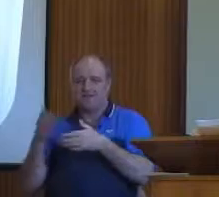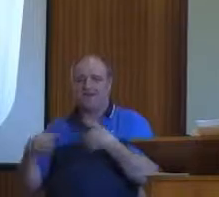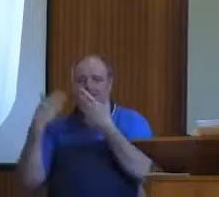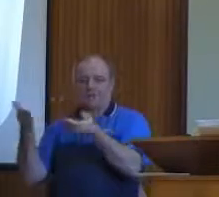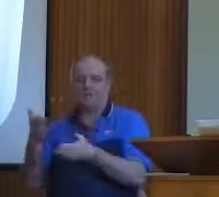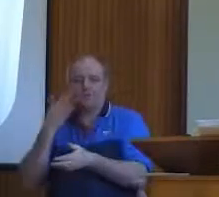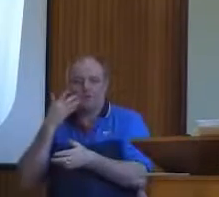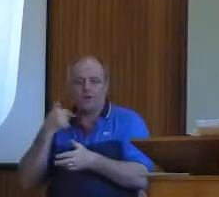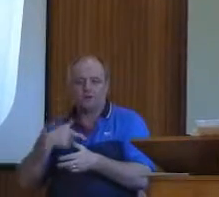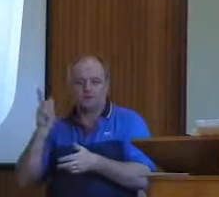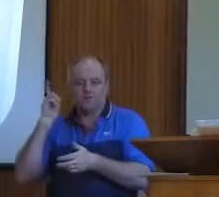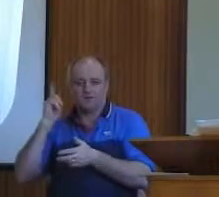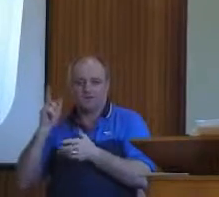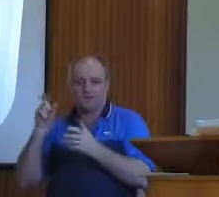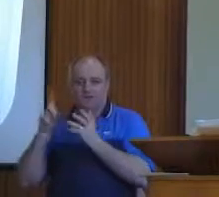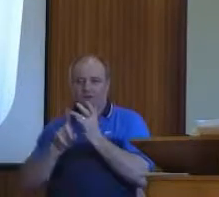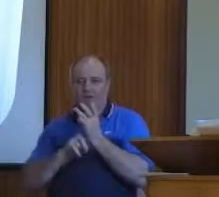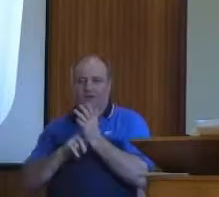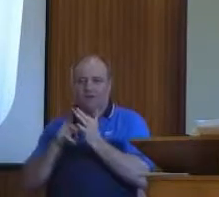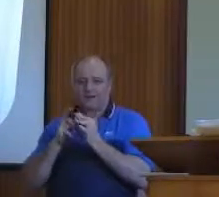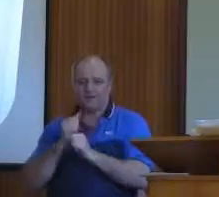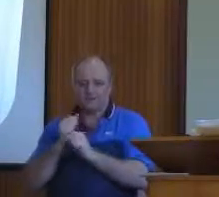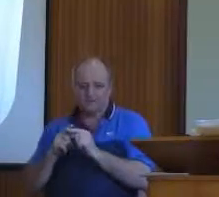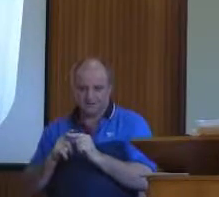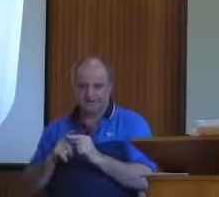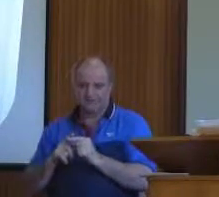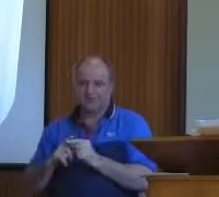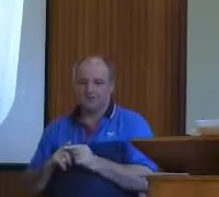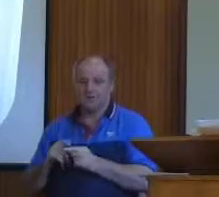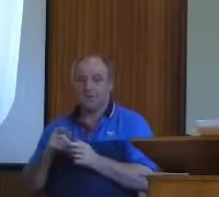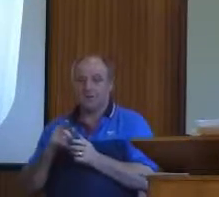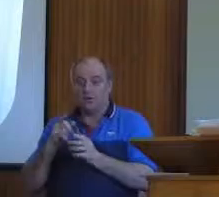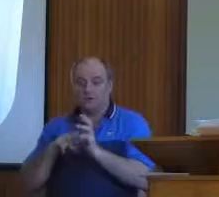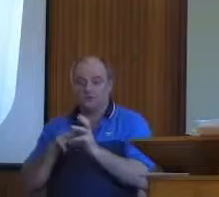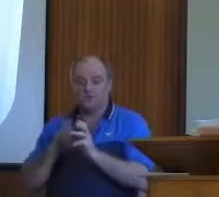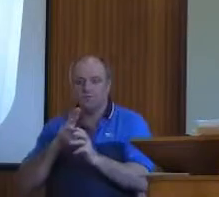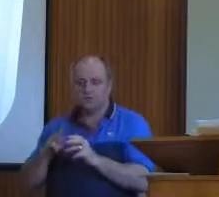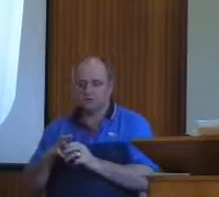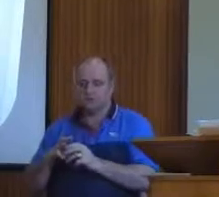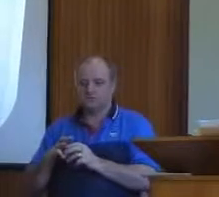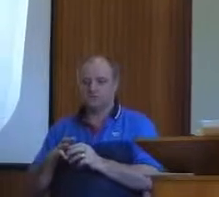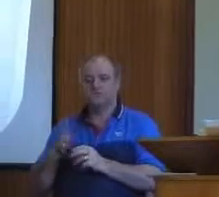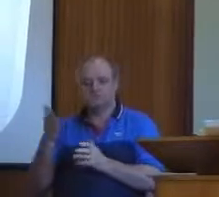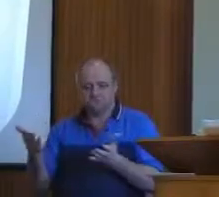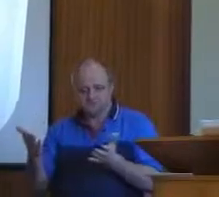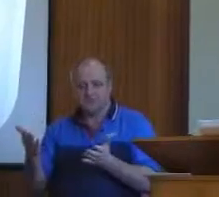very high marks for that, because he told me that which is true.